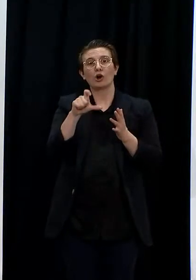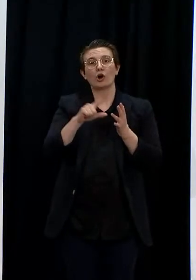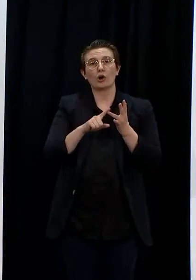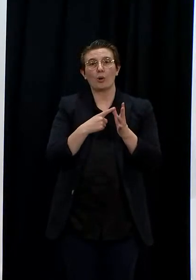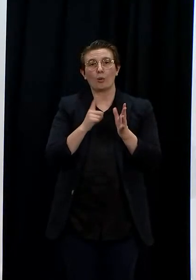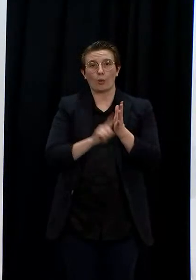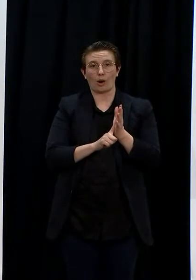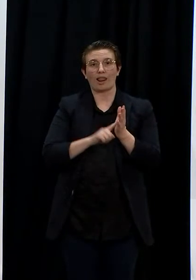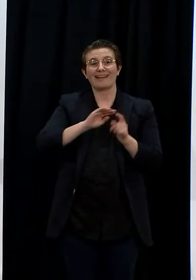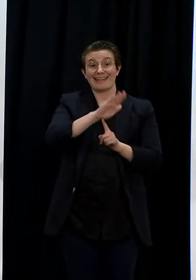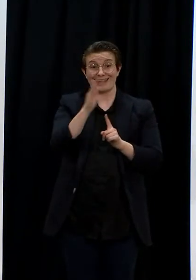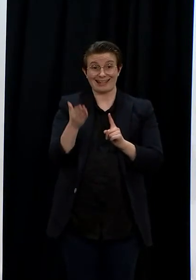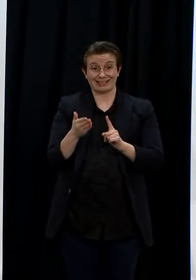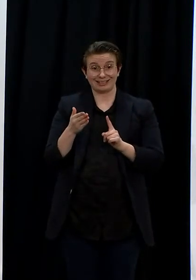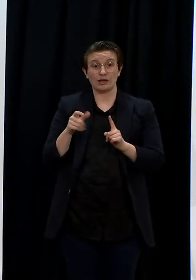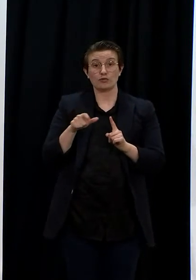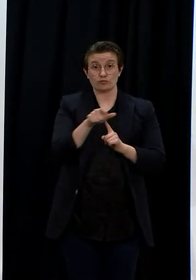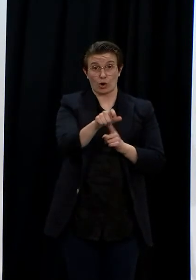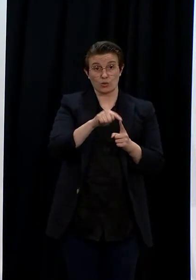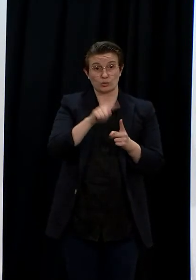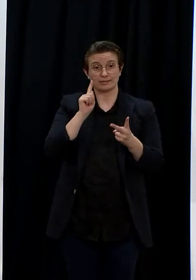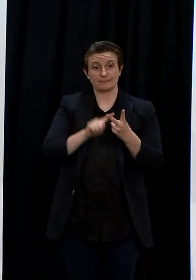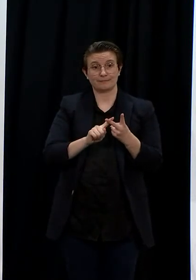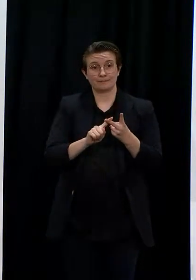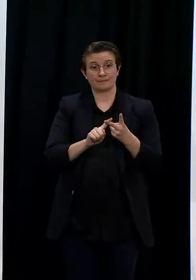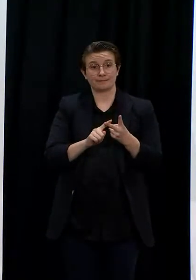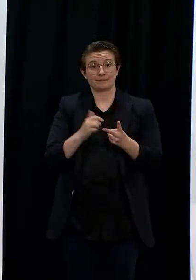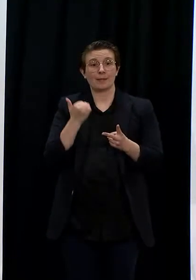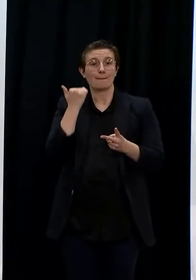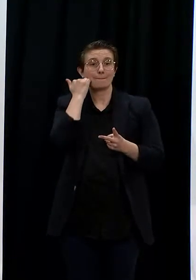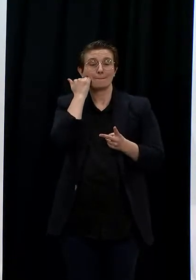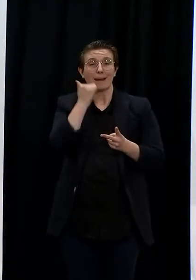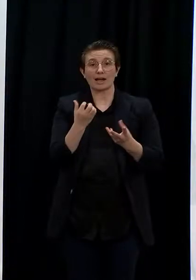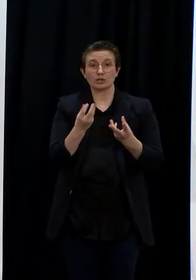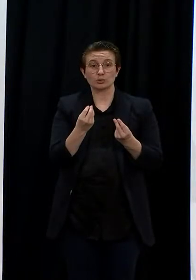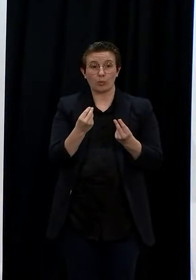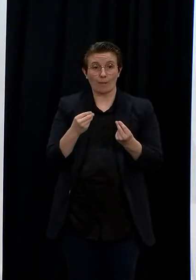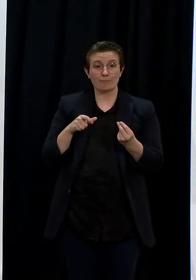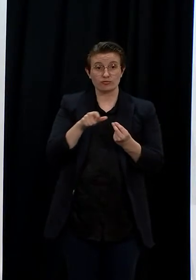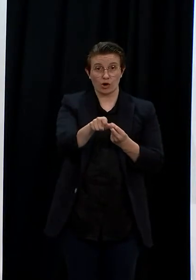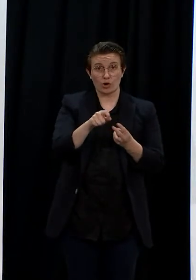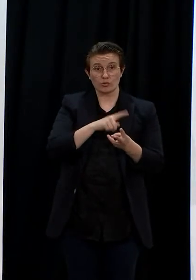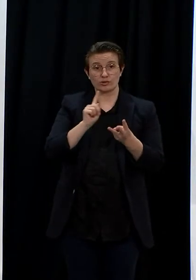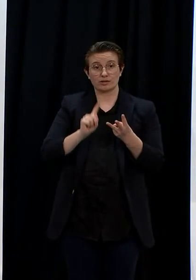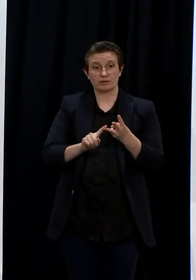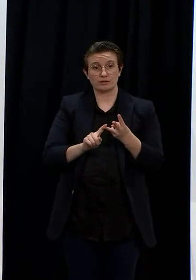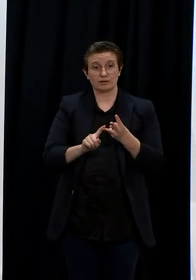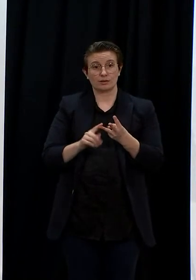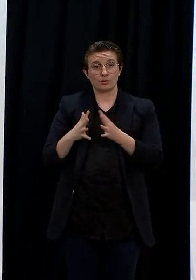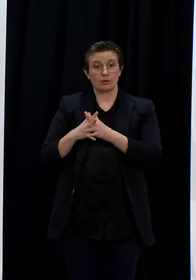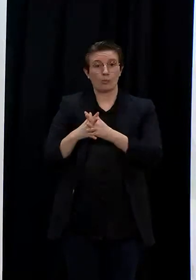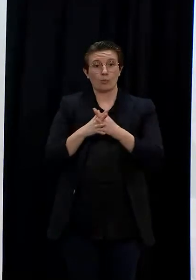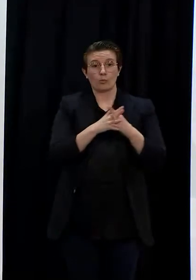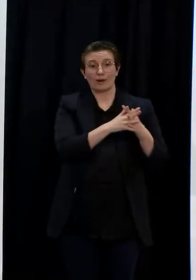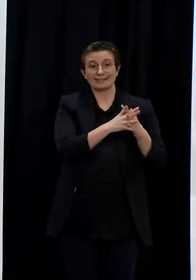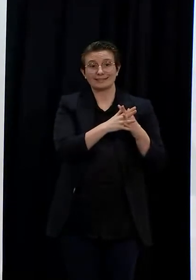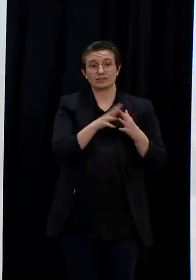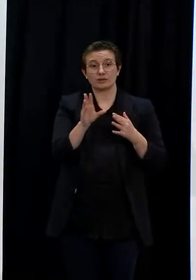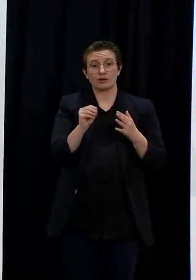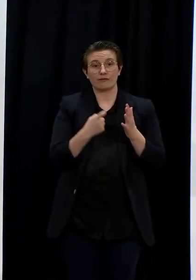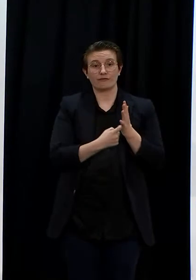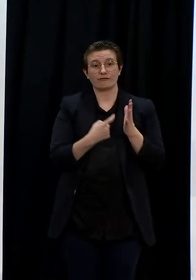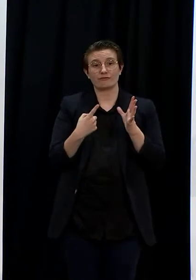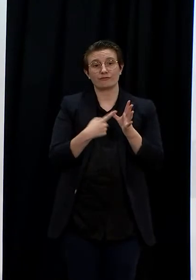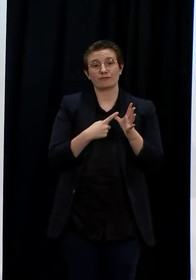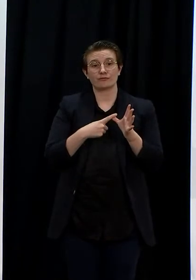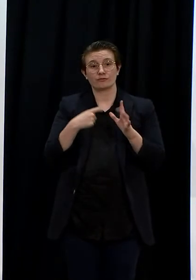The same applies to business and work travel across the boundary which is also strictly limited. These tight restrictions appear to be working